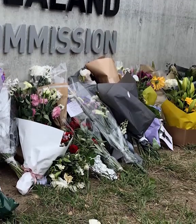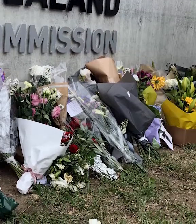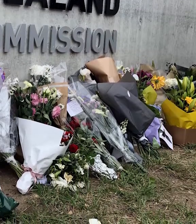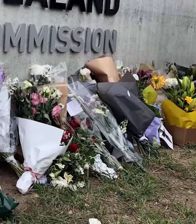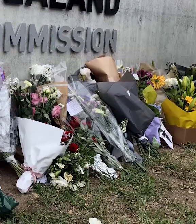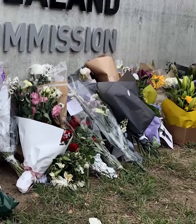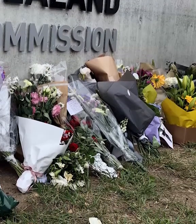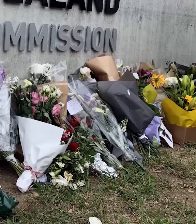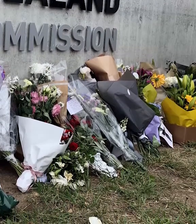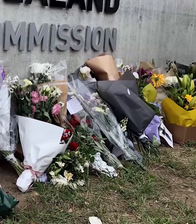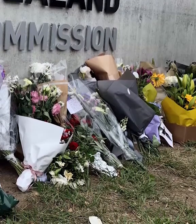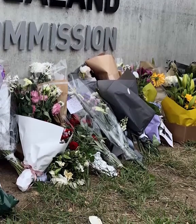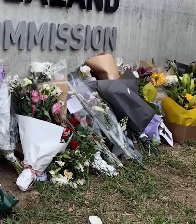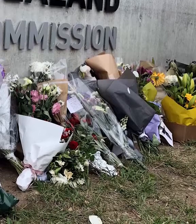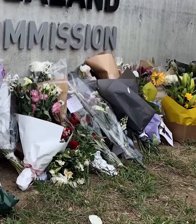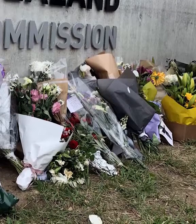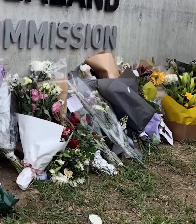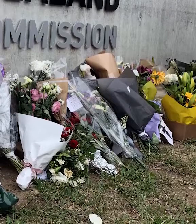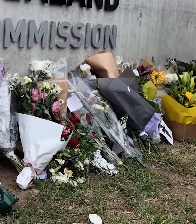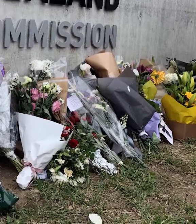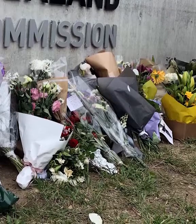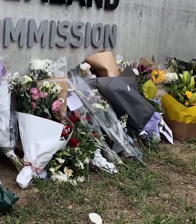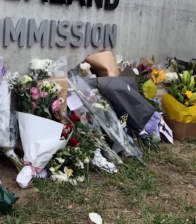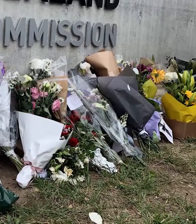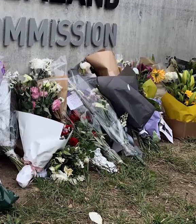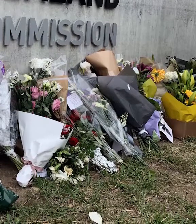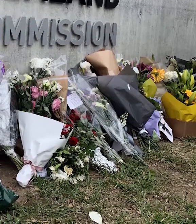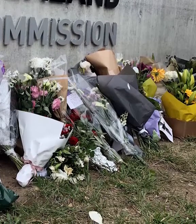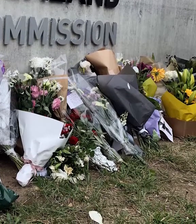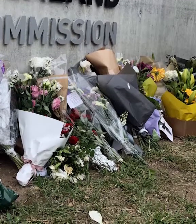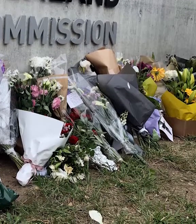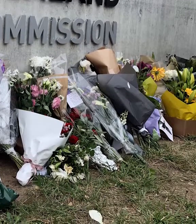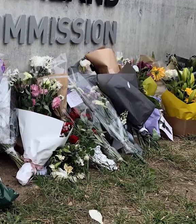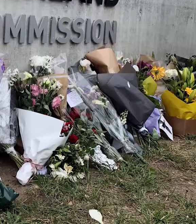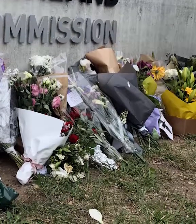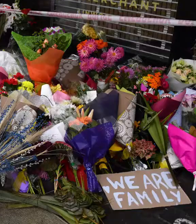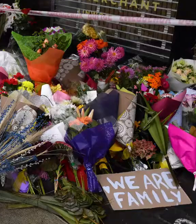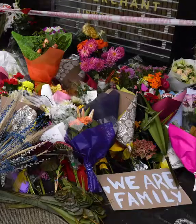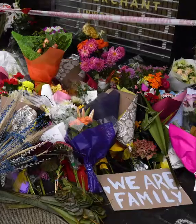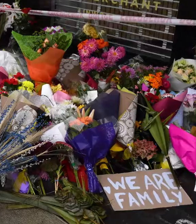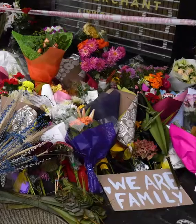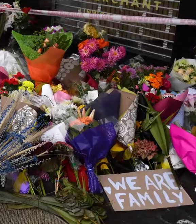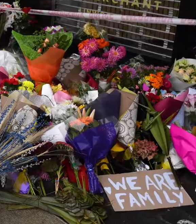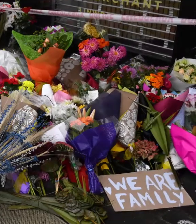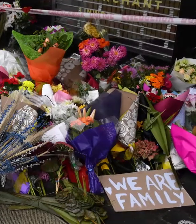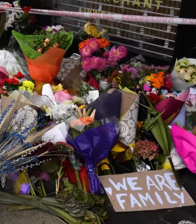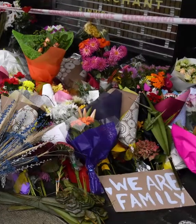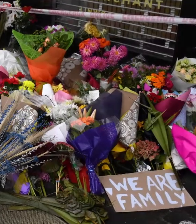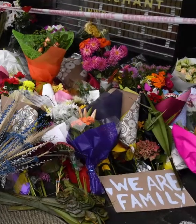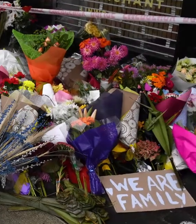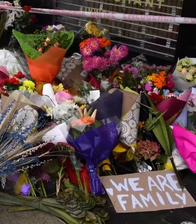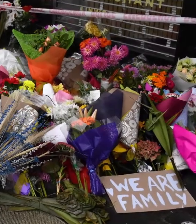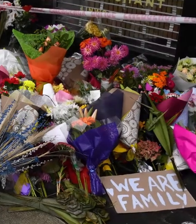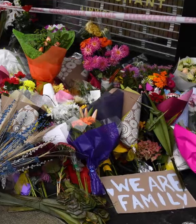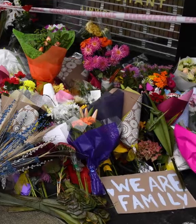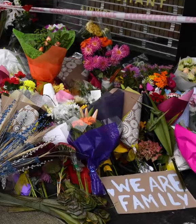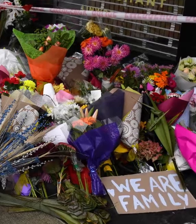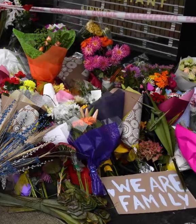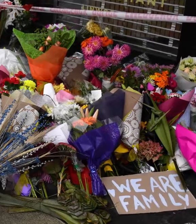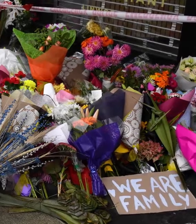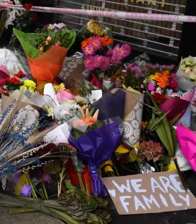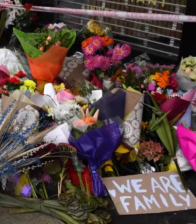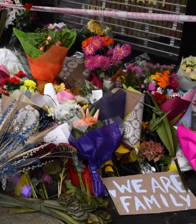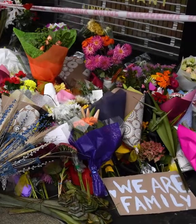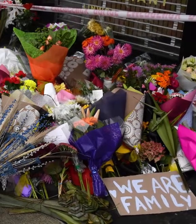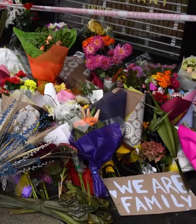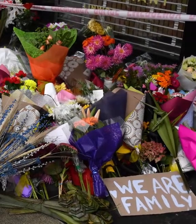We will have an agency update for all Cabinet members tomorrow. I expect that we will have a wide-ranging